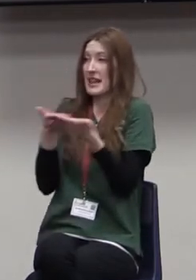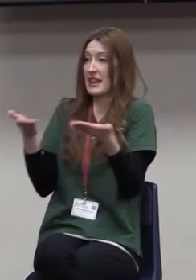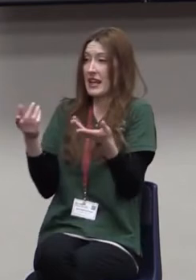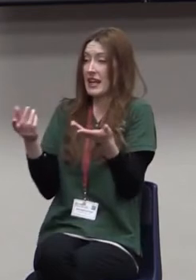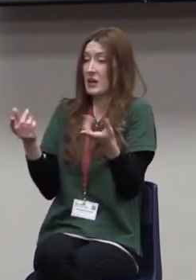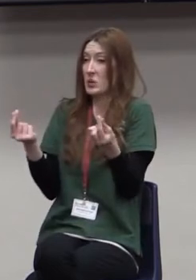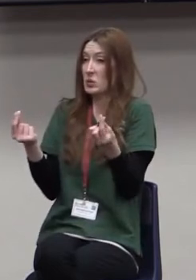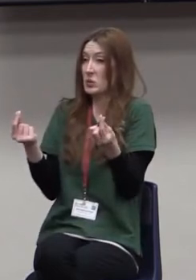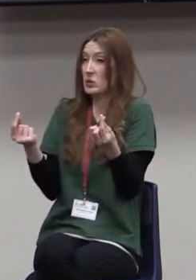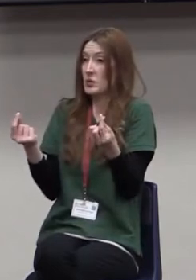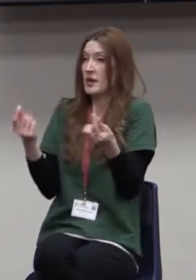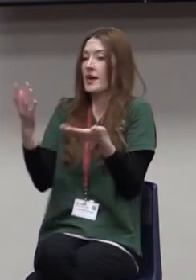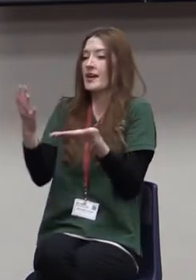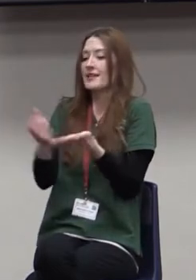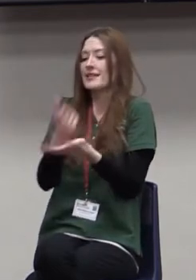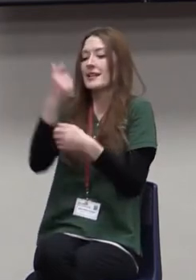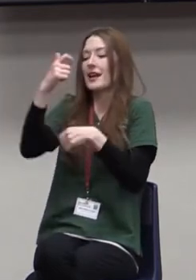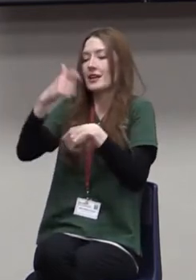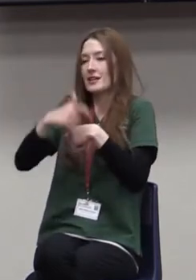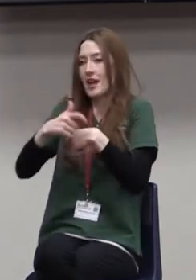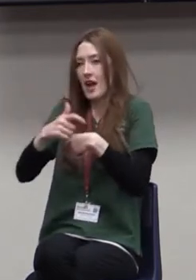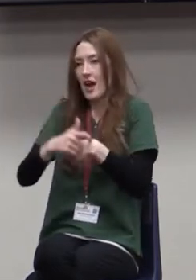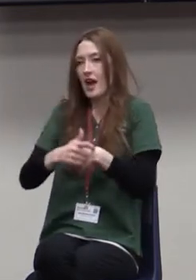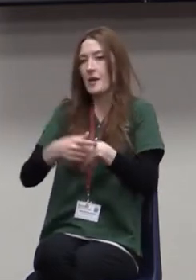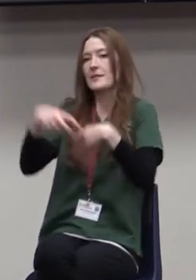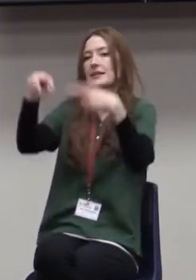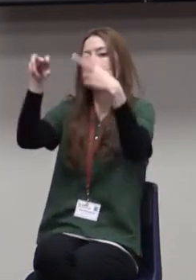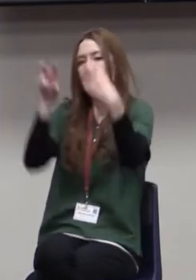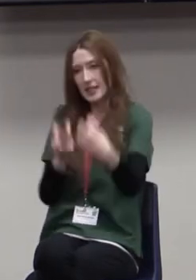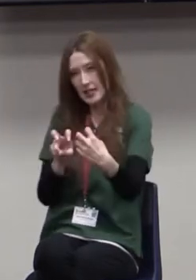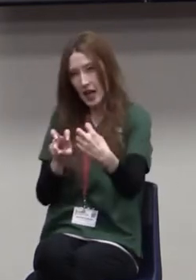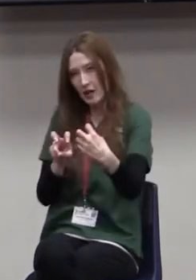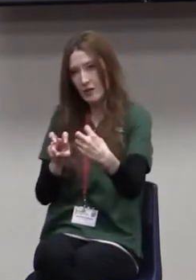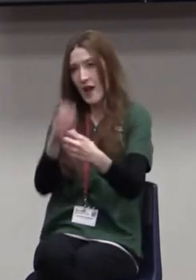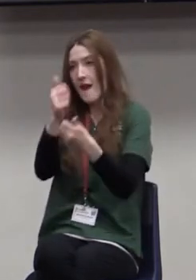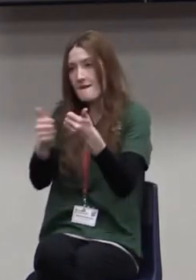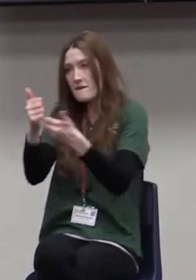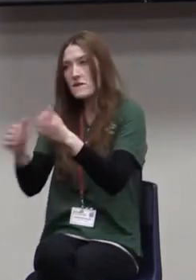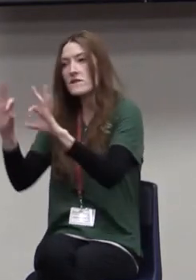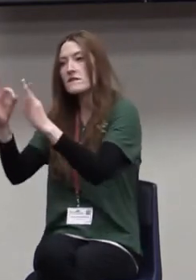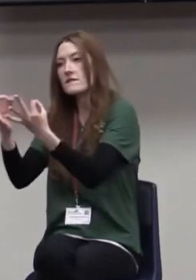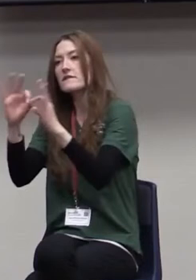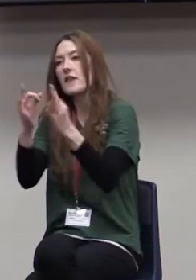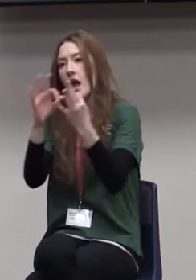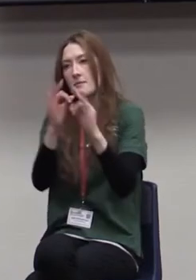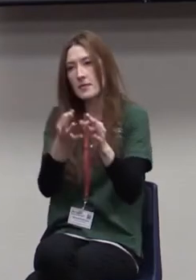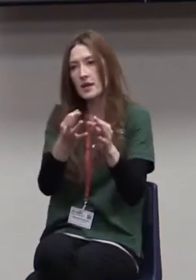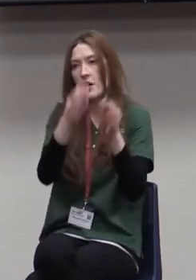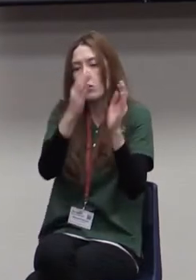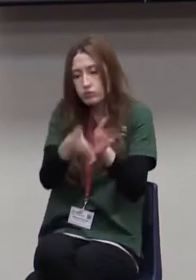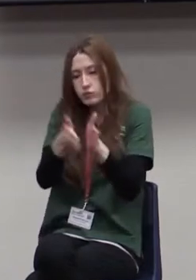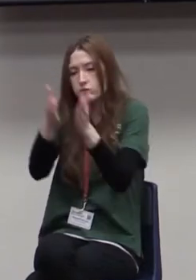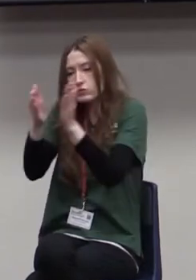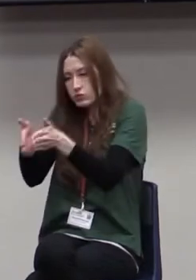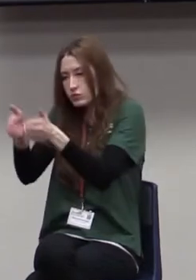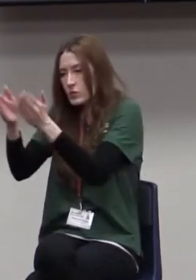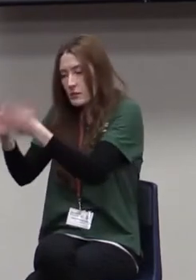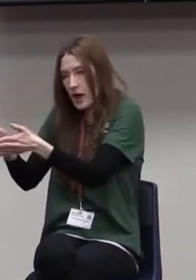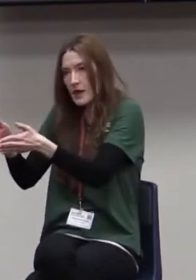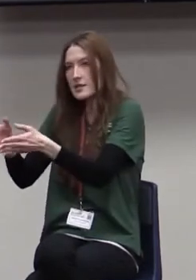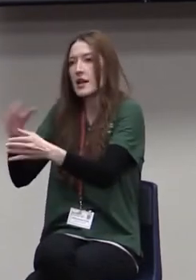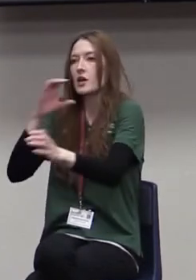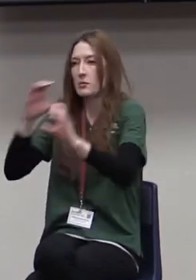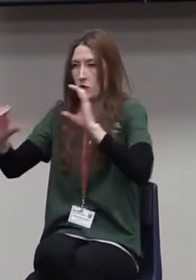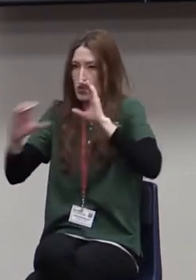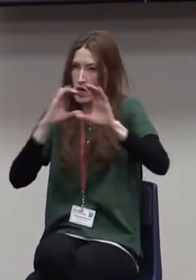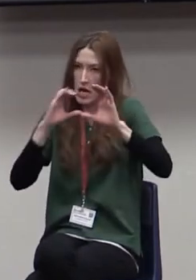take the time to organize, to sit down with every family one-on-one and communicate with them. It does a